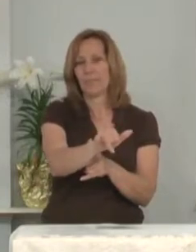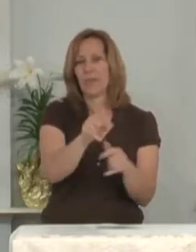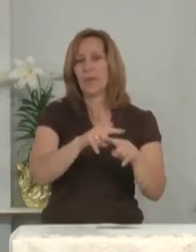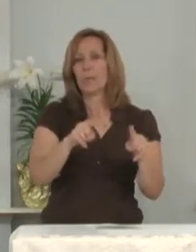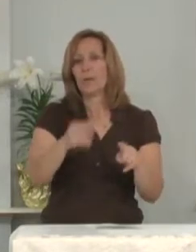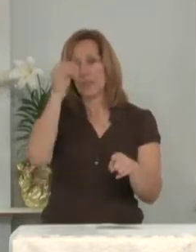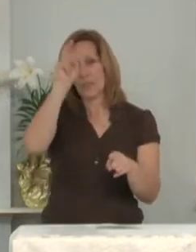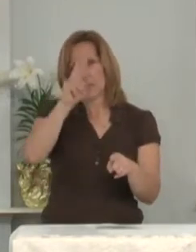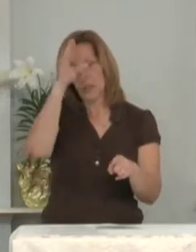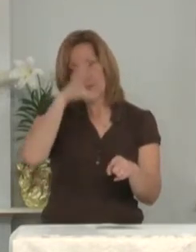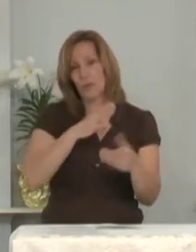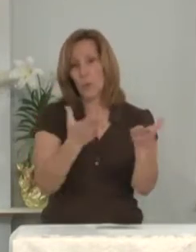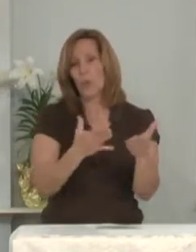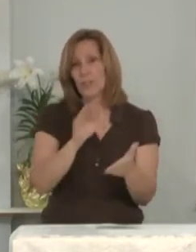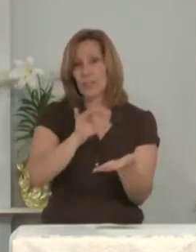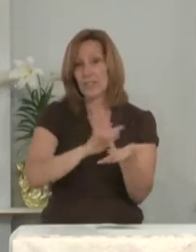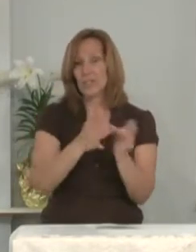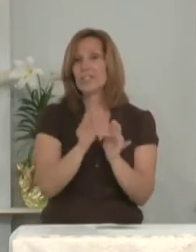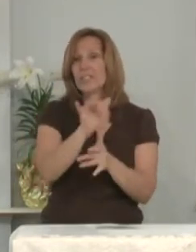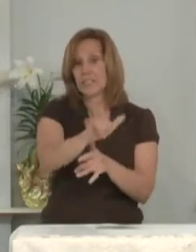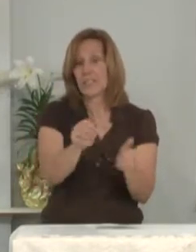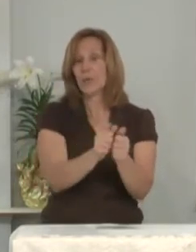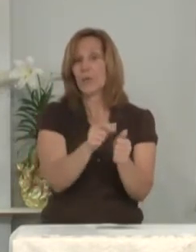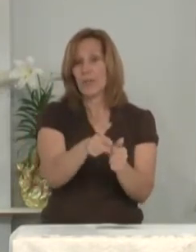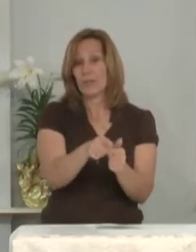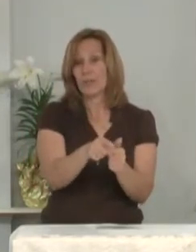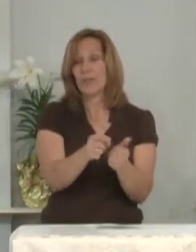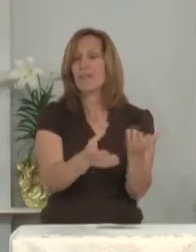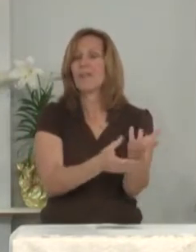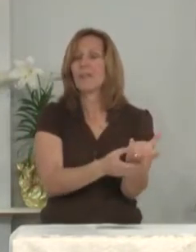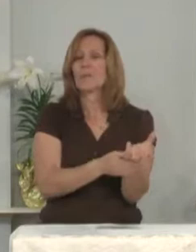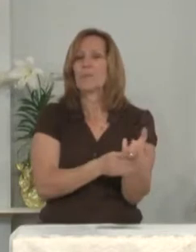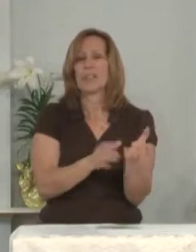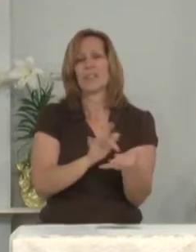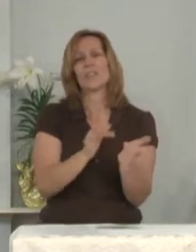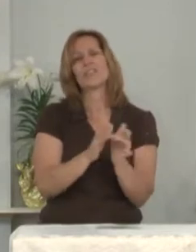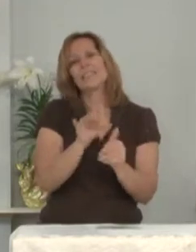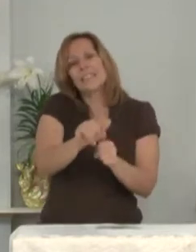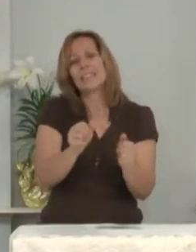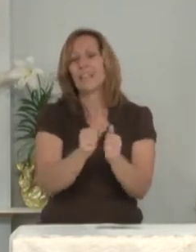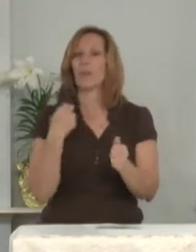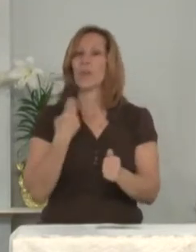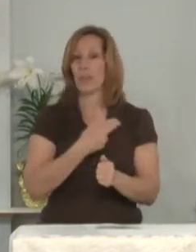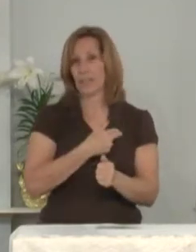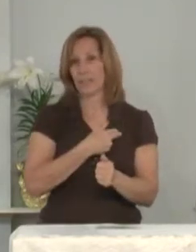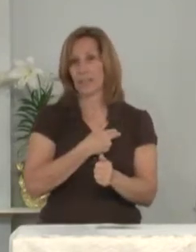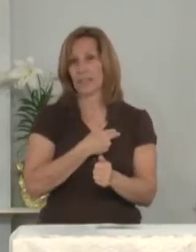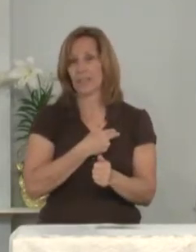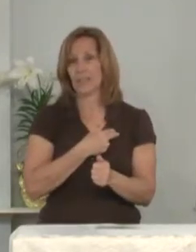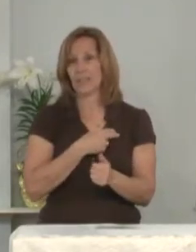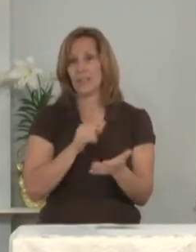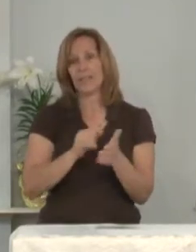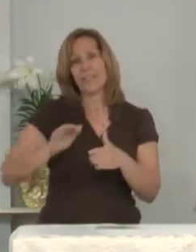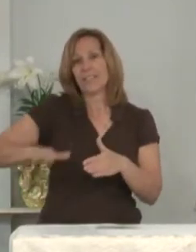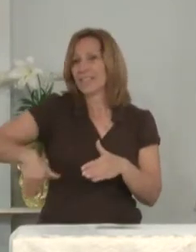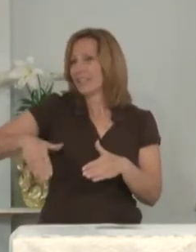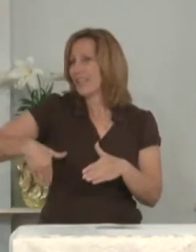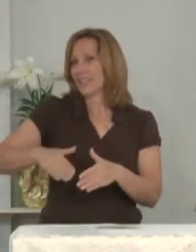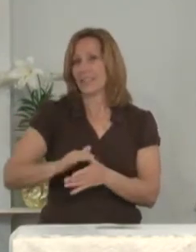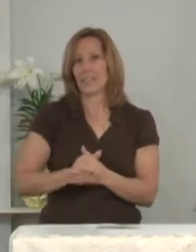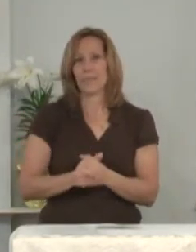but they wanted him to stay. They begged him stay with us. It is late.